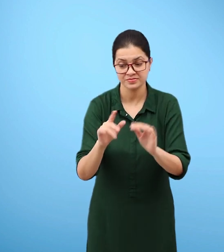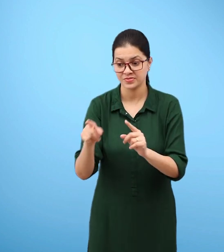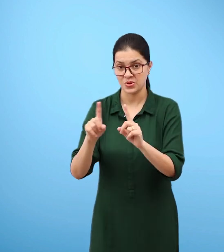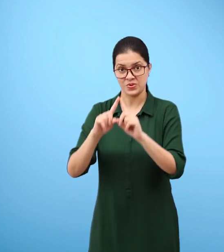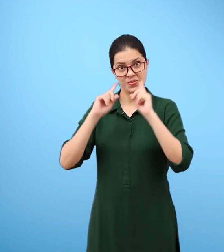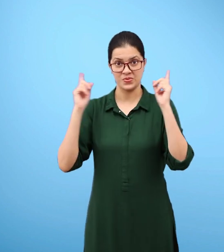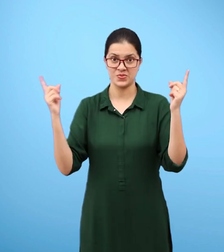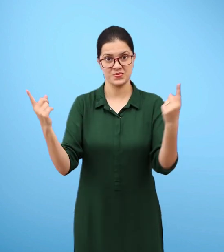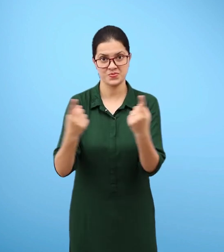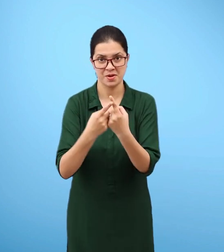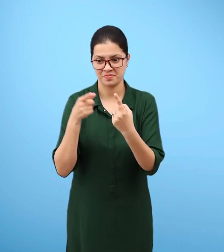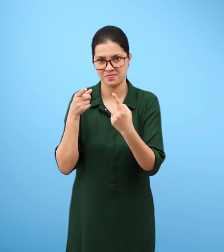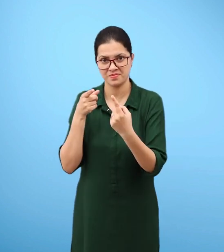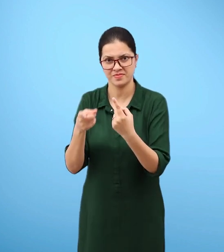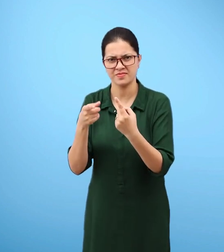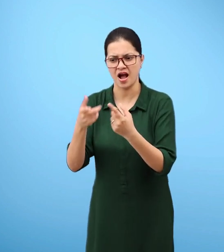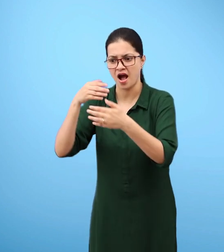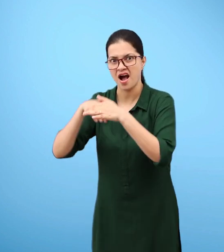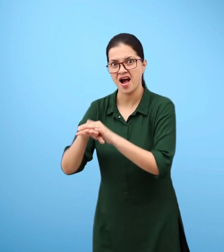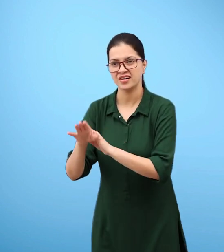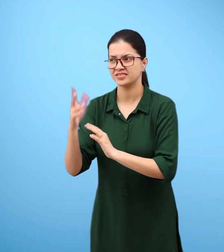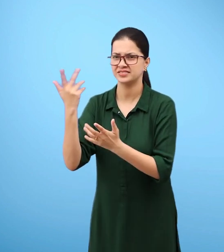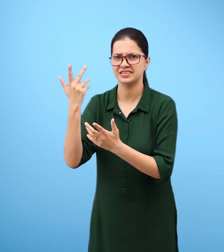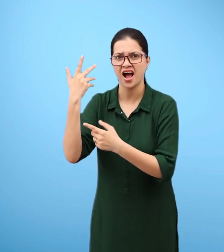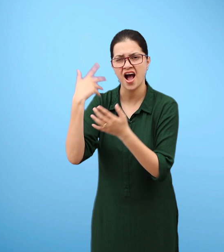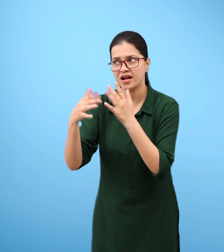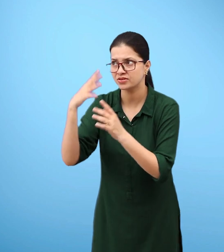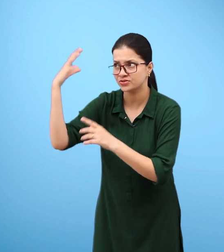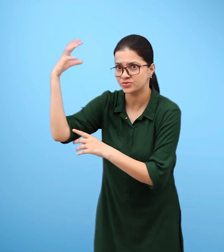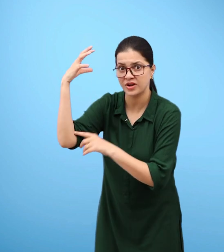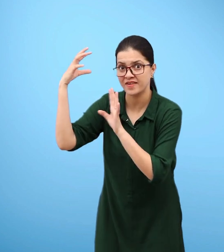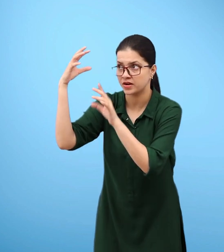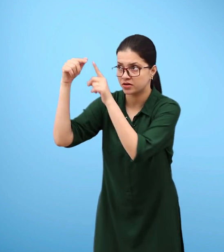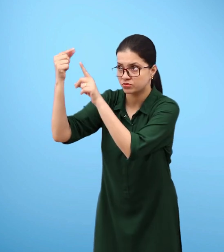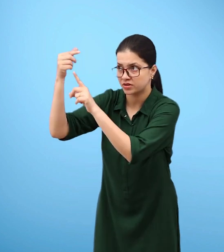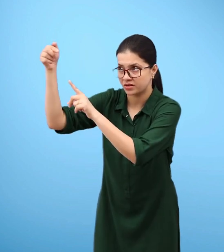Close all the doors and windows with curtains pulled down to make the room dark.